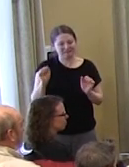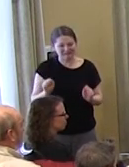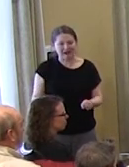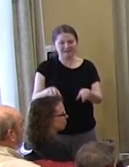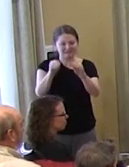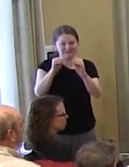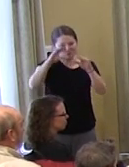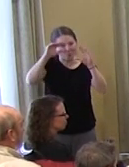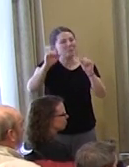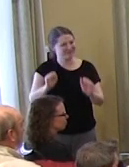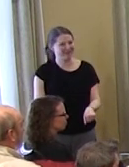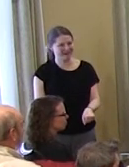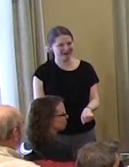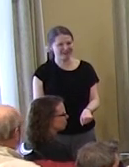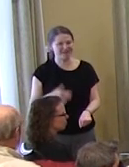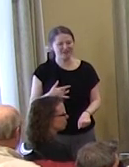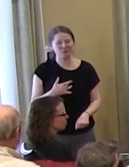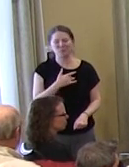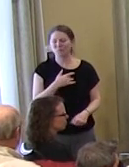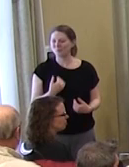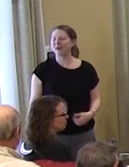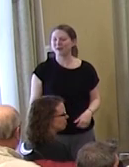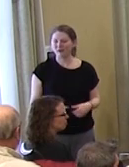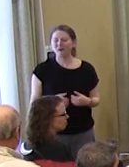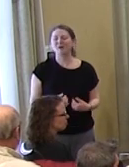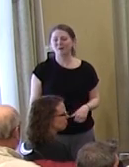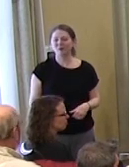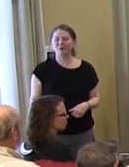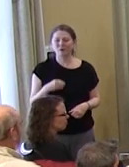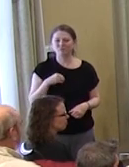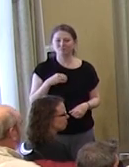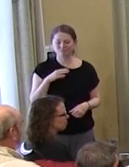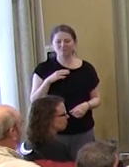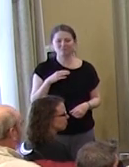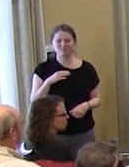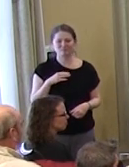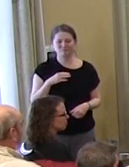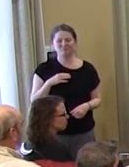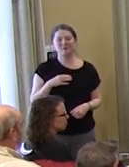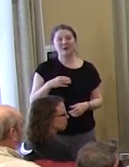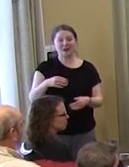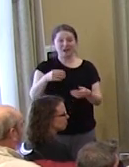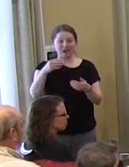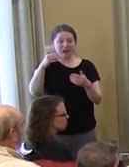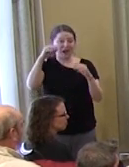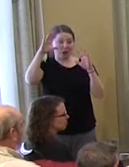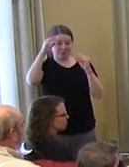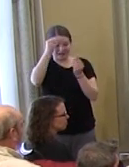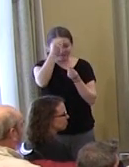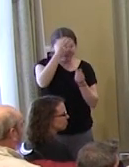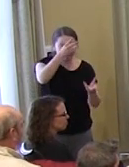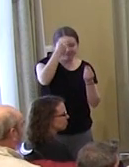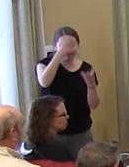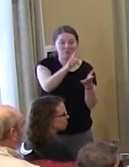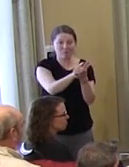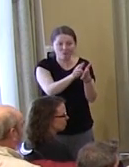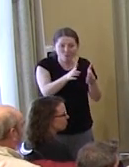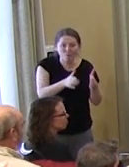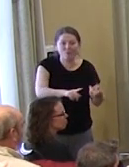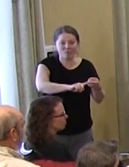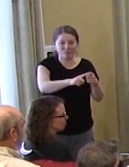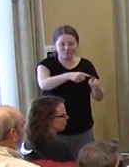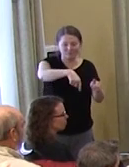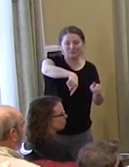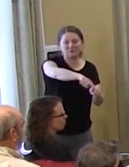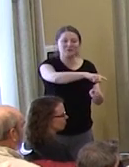really resonated with me. And I hope to be able to convey this to my lawyer friends as well. We have to do more than just hope that